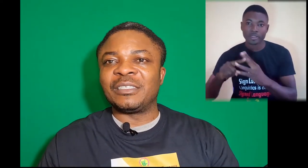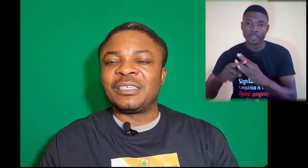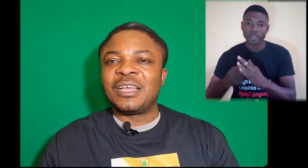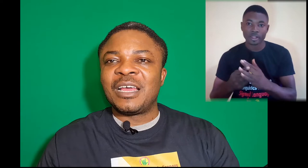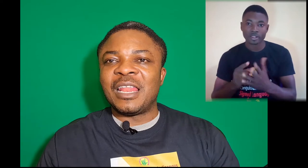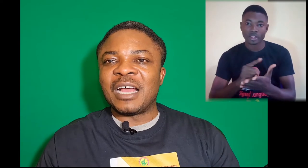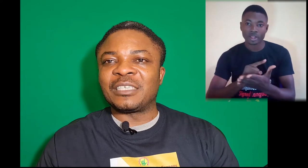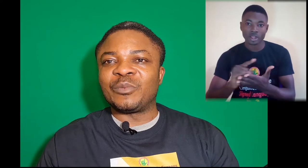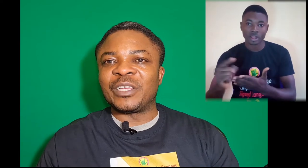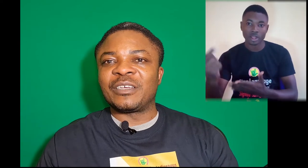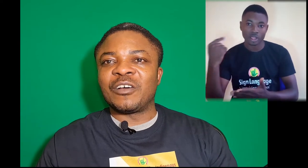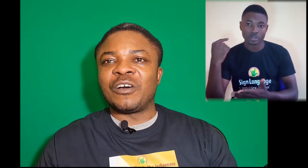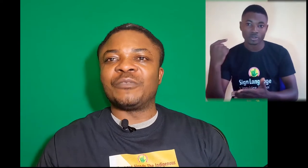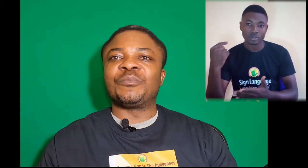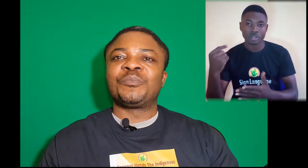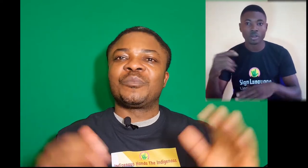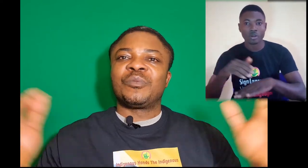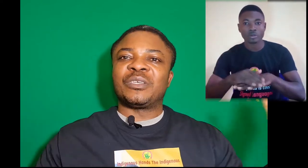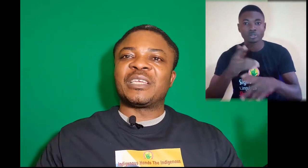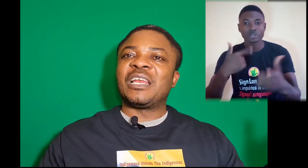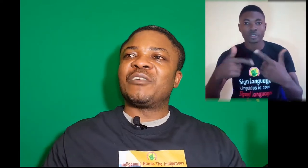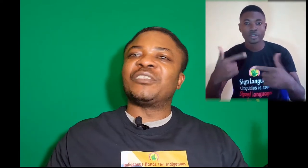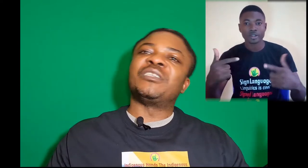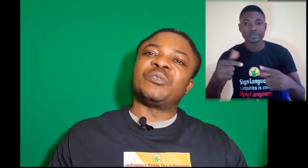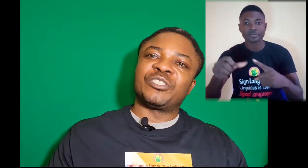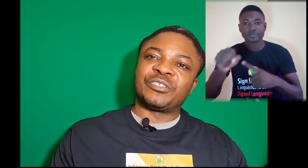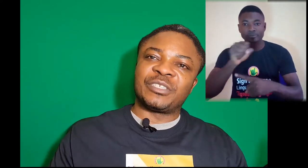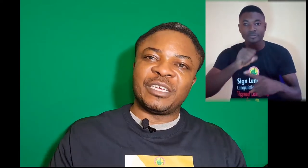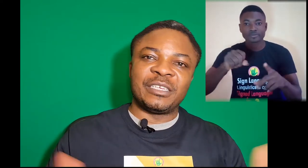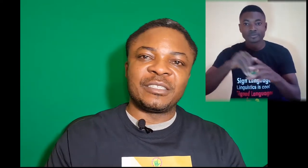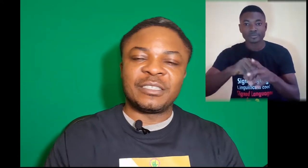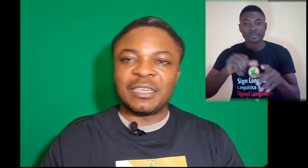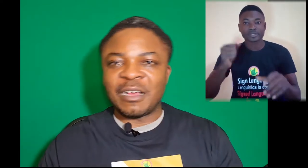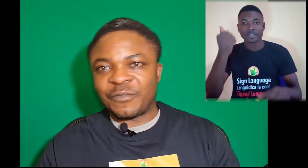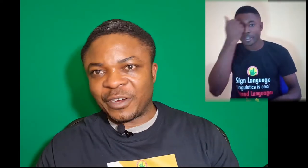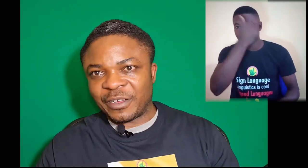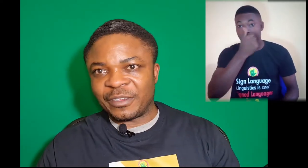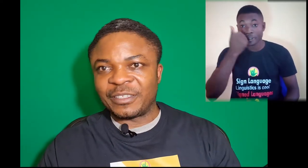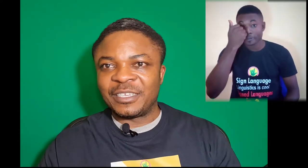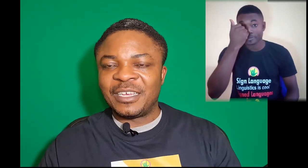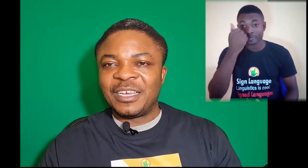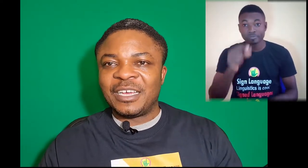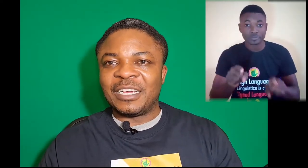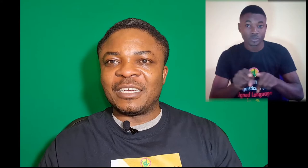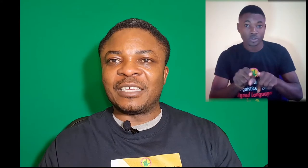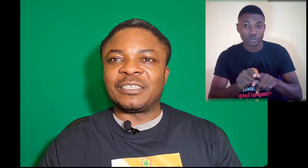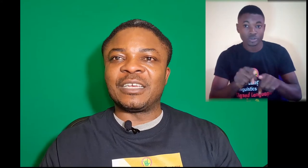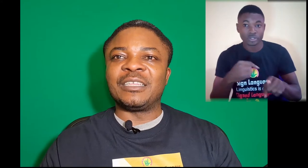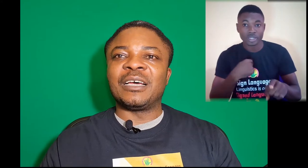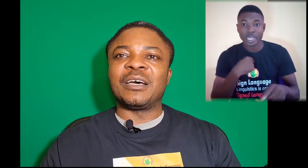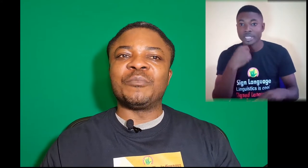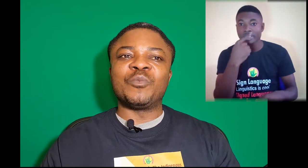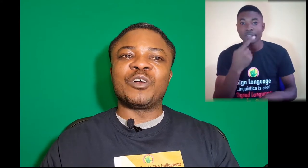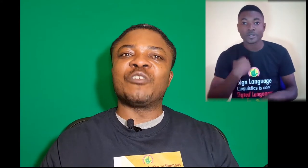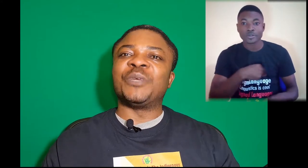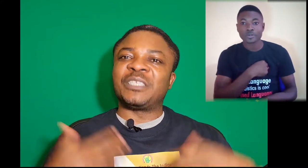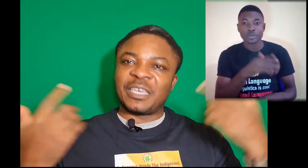last week on the sign language situations in Africa. And I say that we're going to be taking